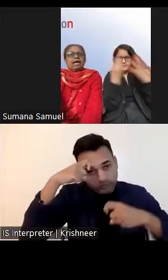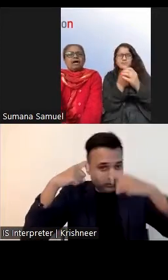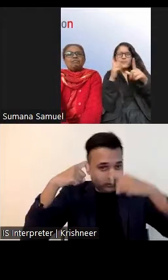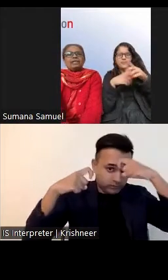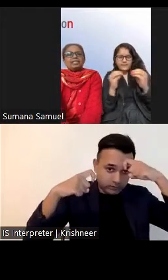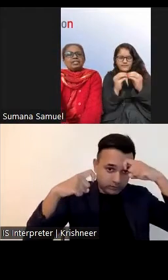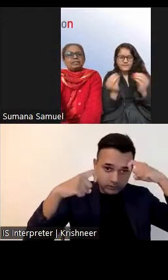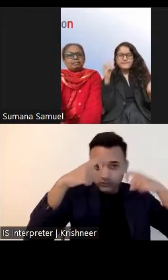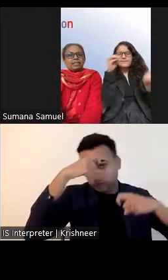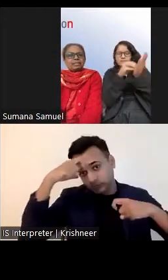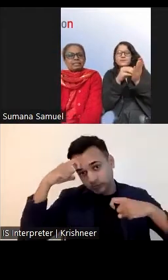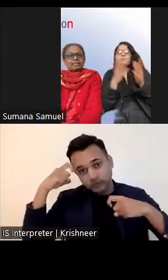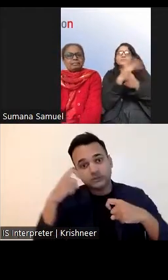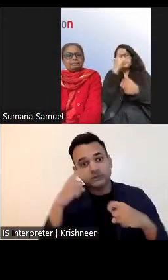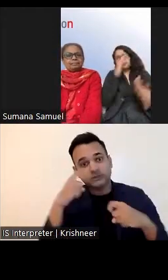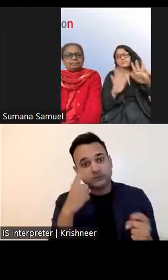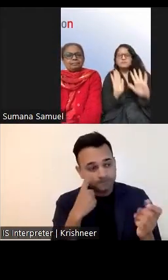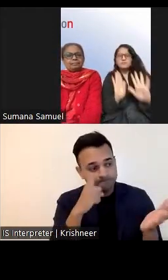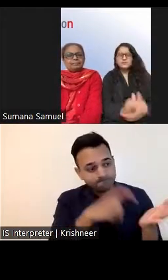Have faith in your abilities.